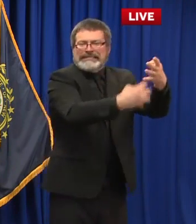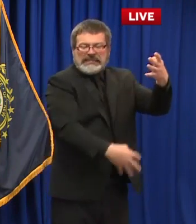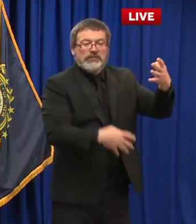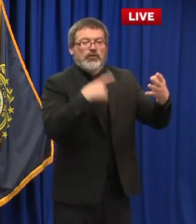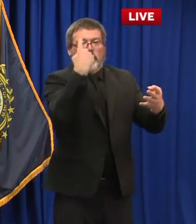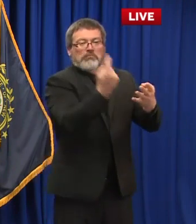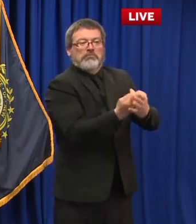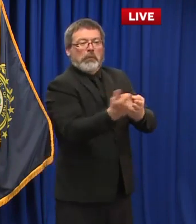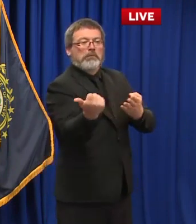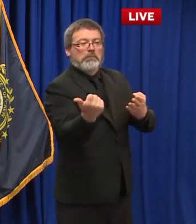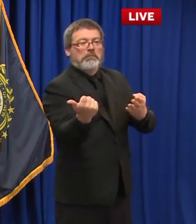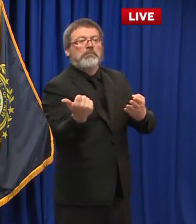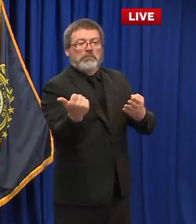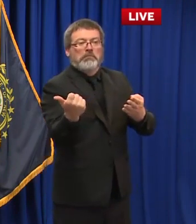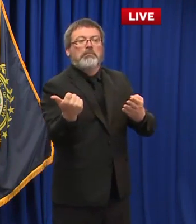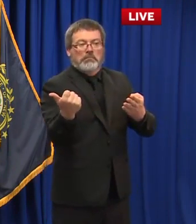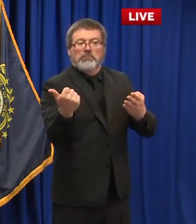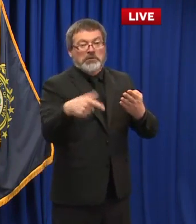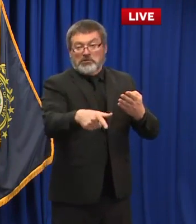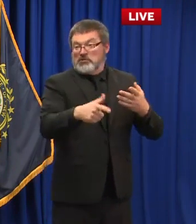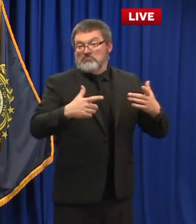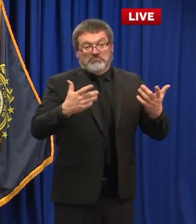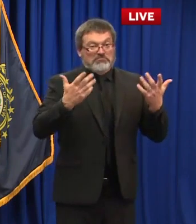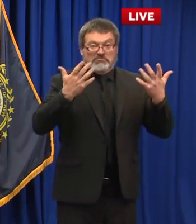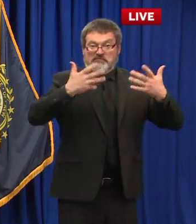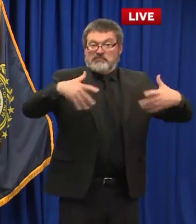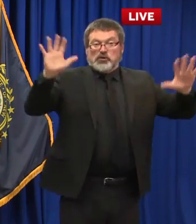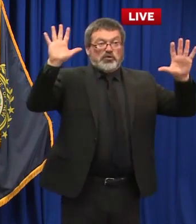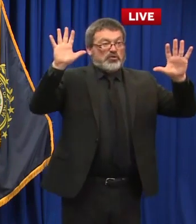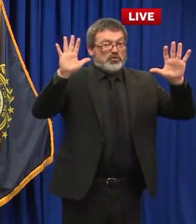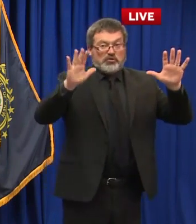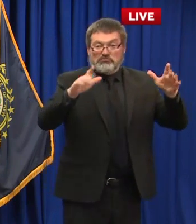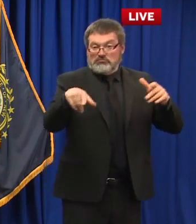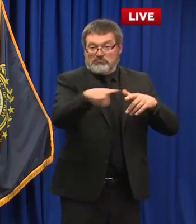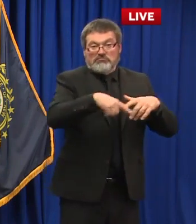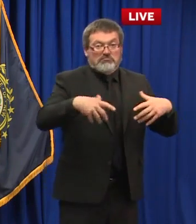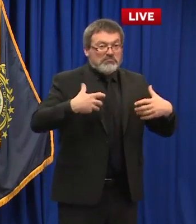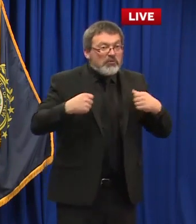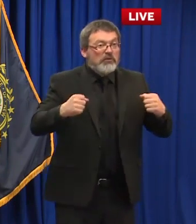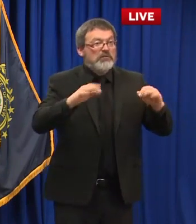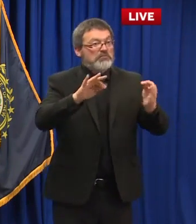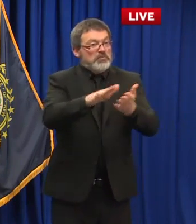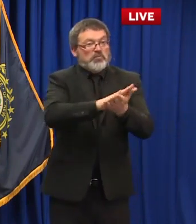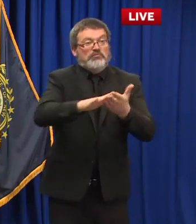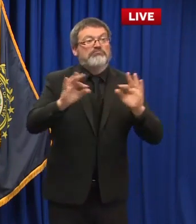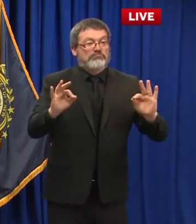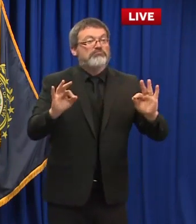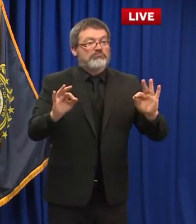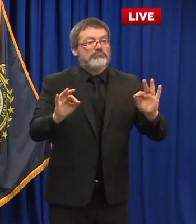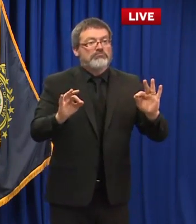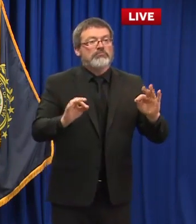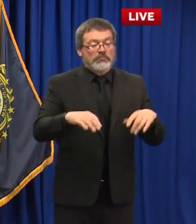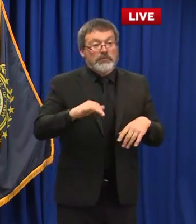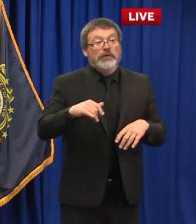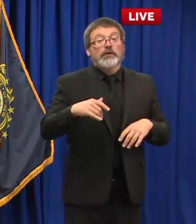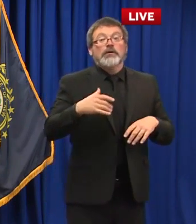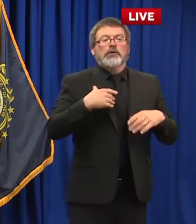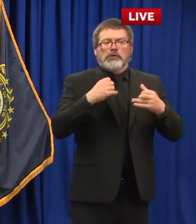list. And we will be releasing a full list of those facilities, both active and inactive outbreak